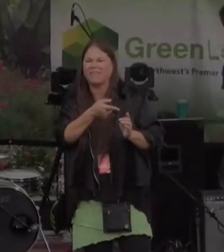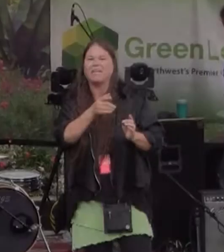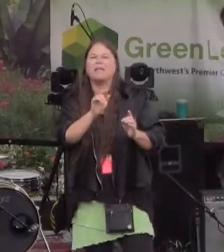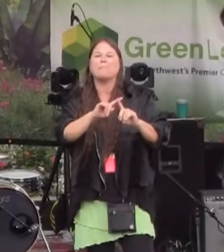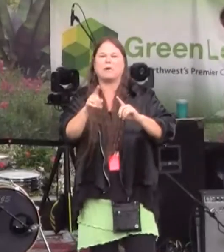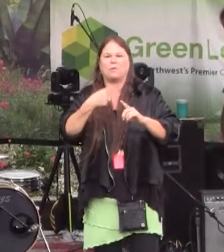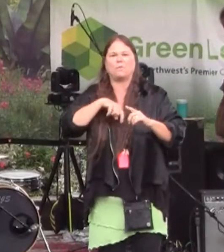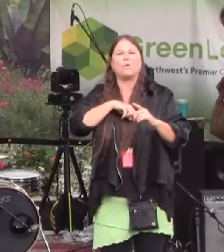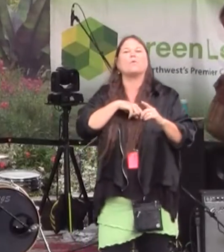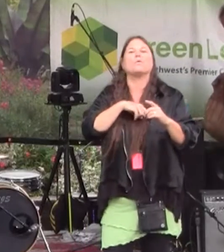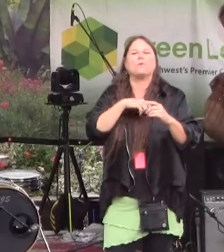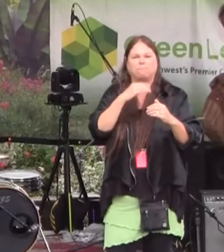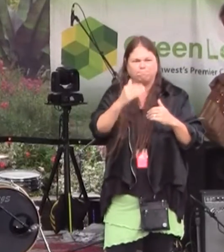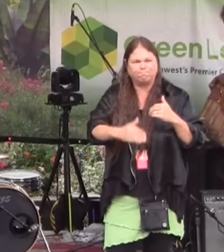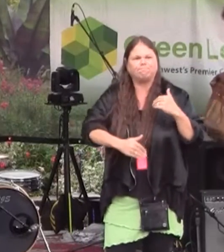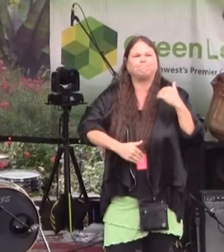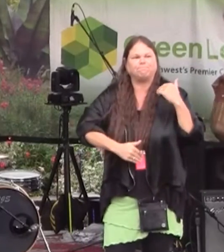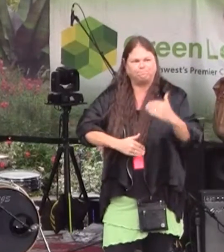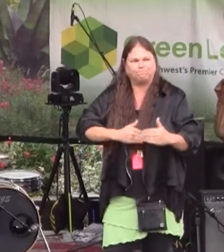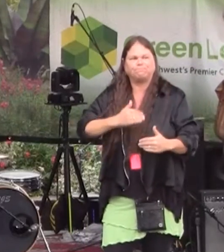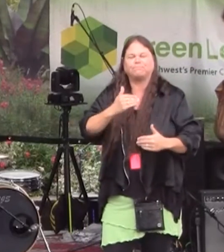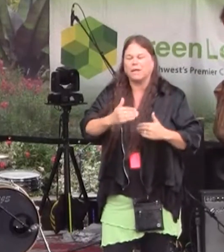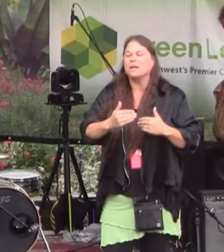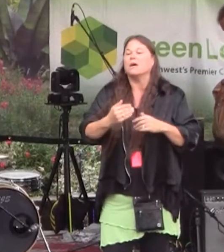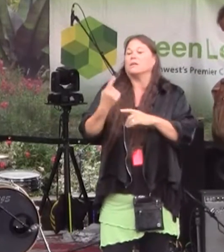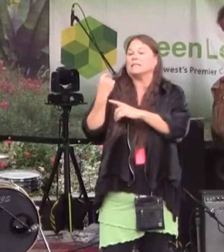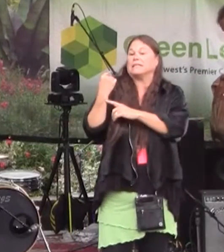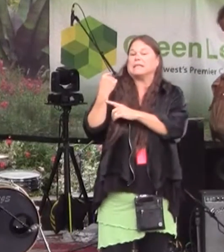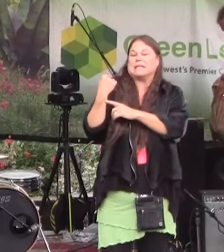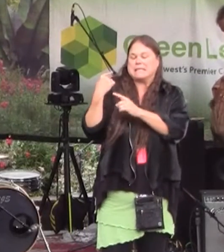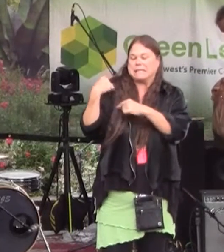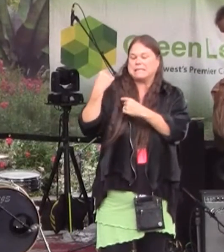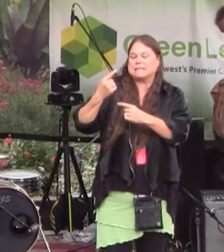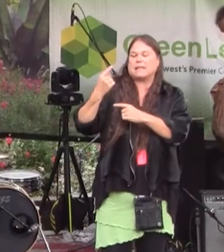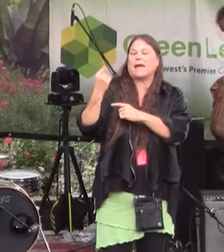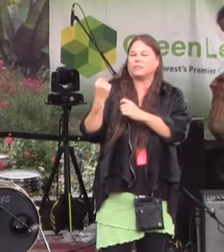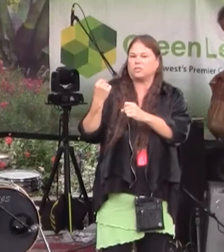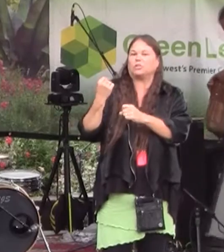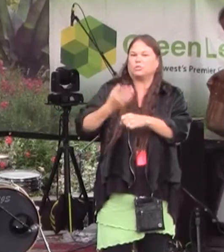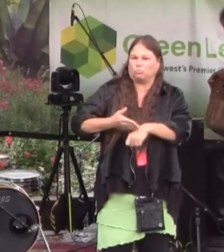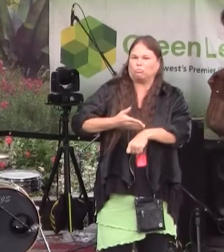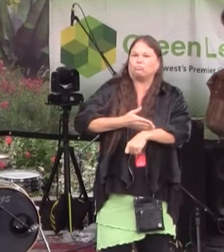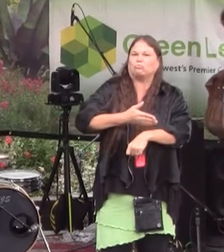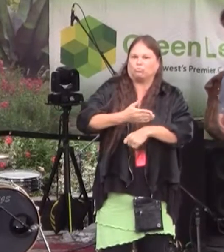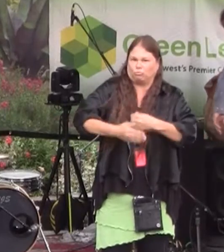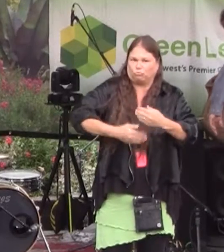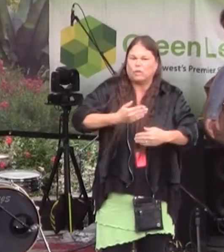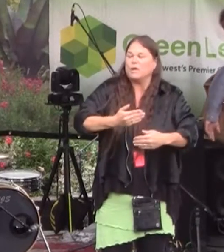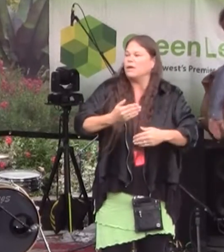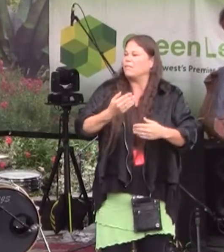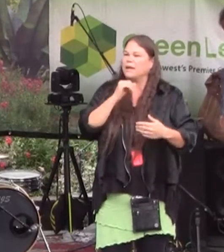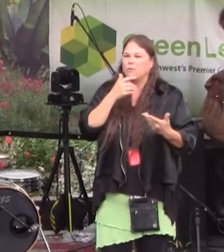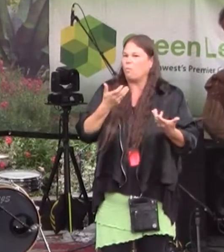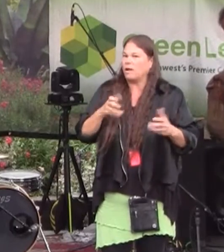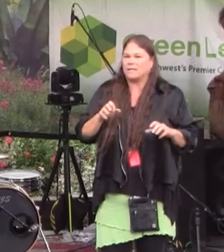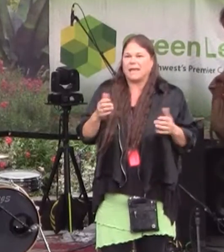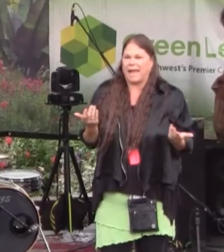We've made a lot of progress since last year's hemp stock. You know, they didn't want us to have it again here today.